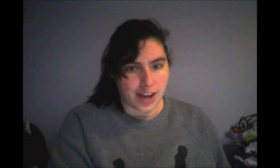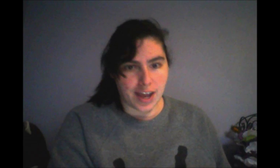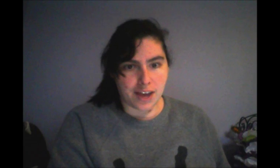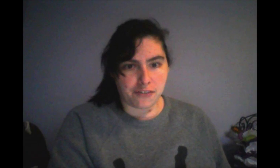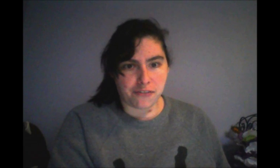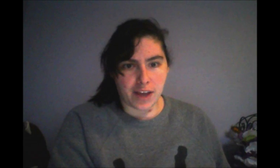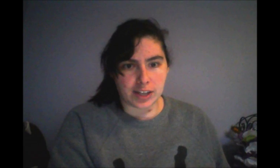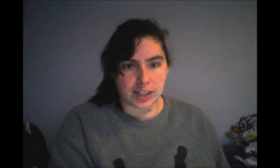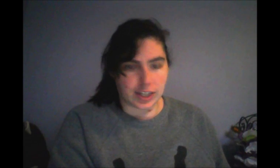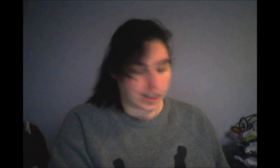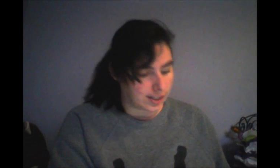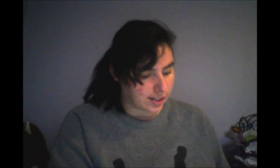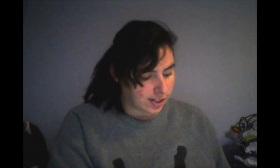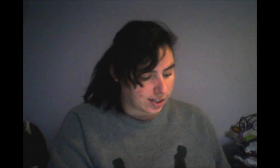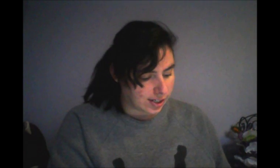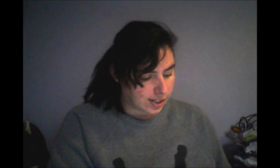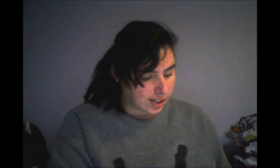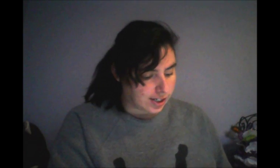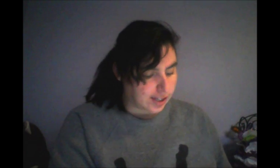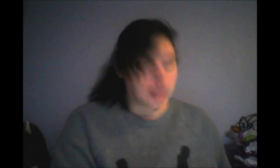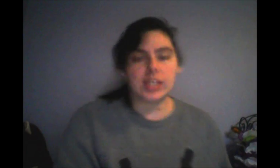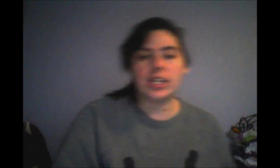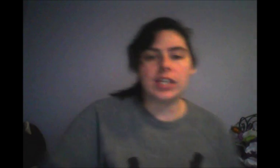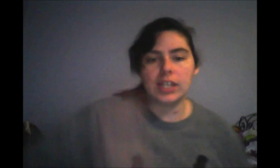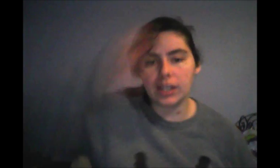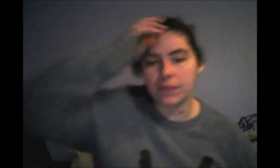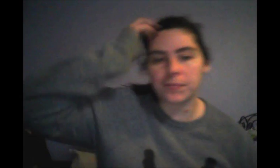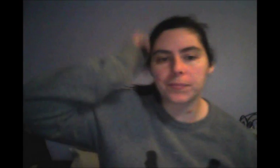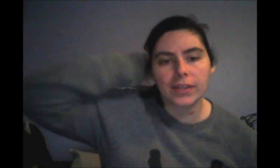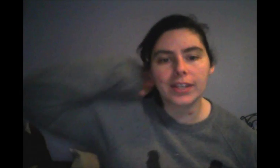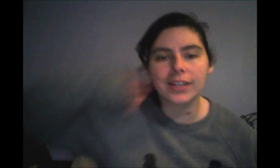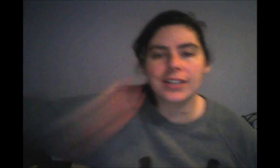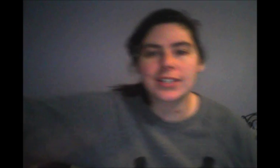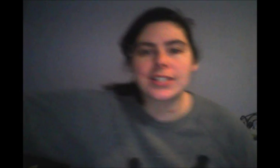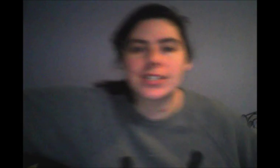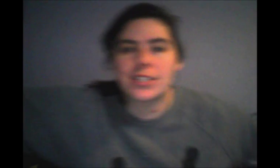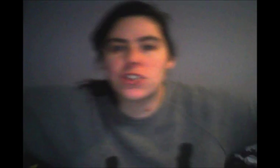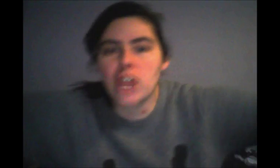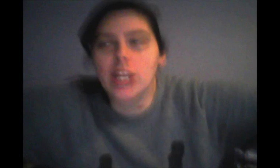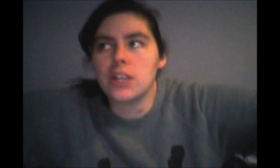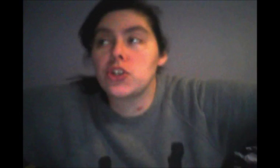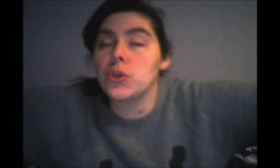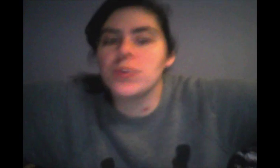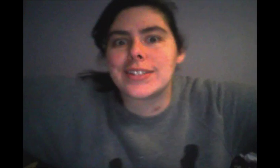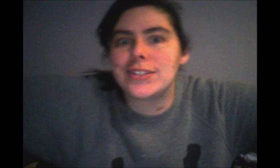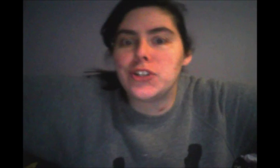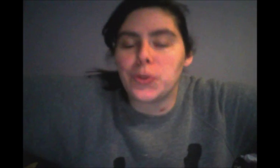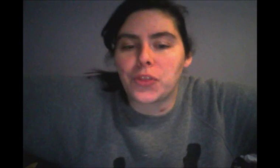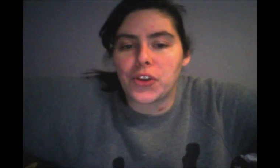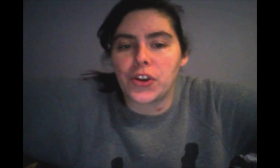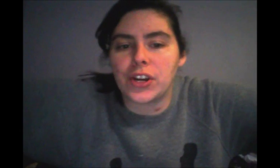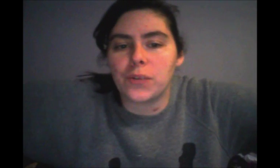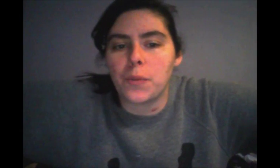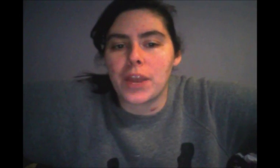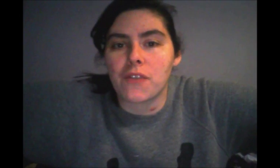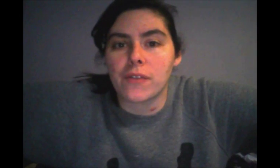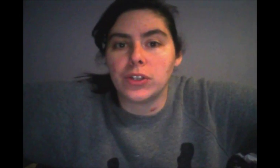And finally, the, June, June 3rd will be at Revolution.